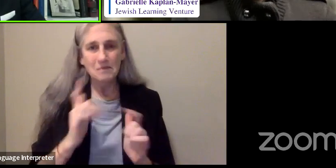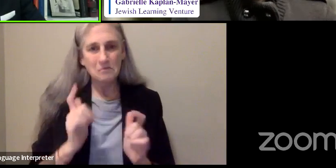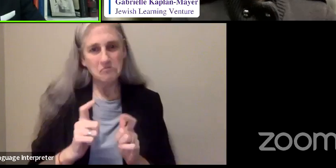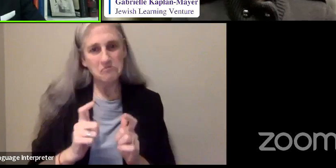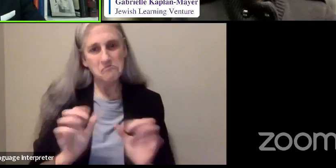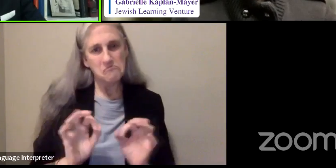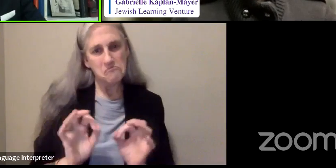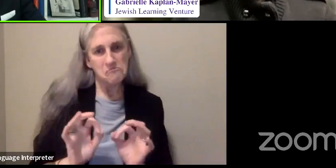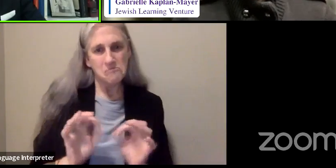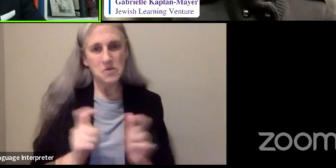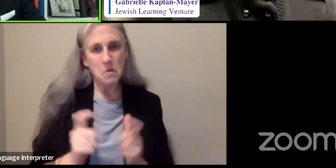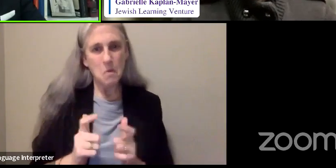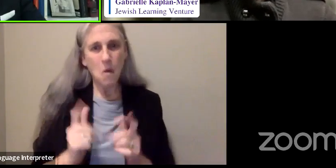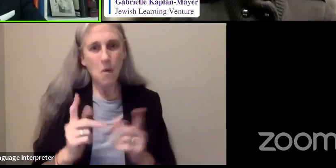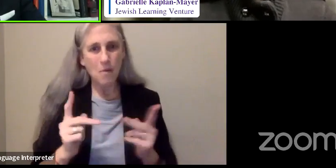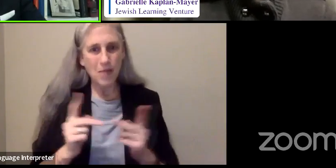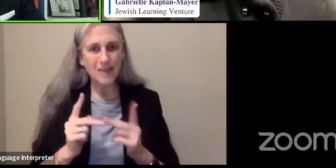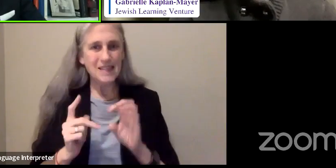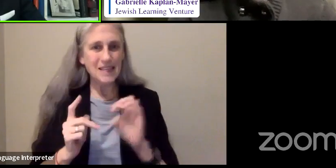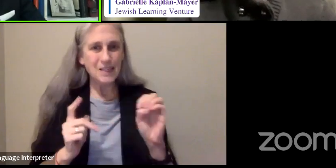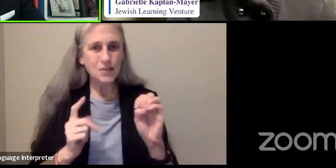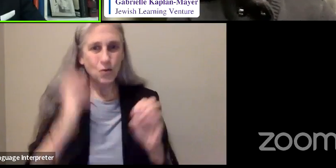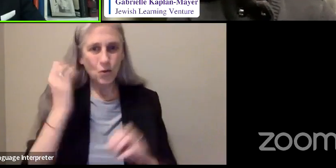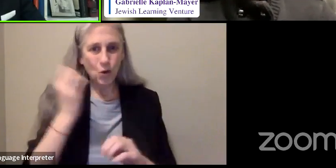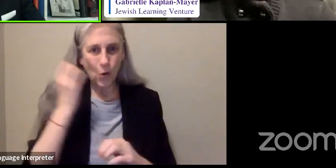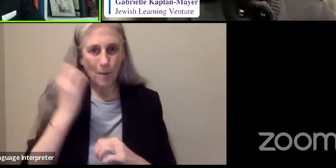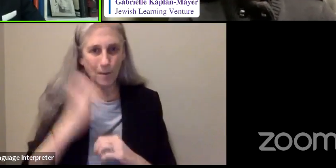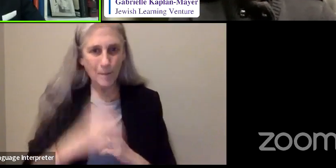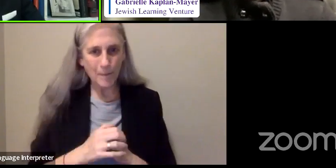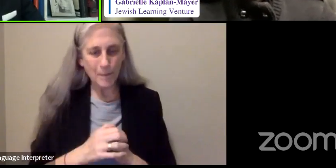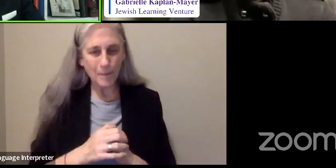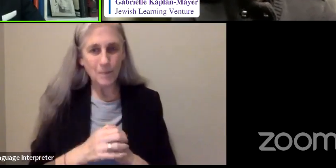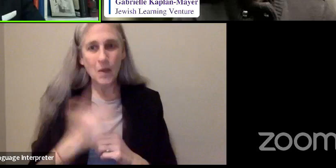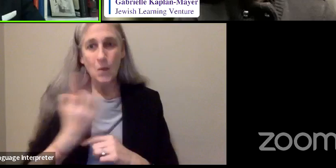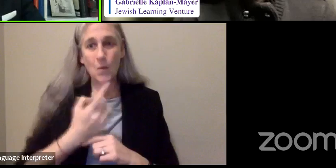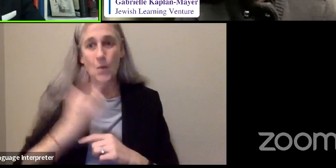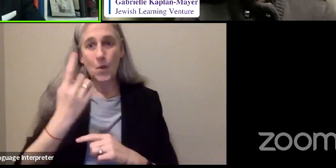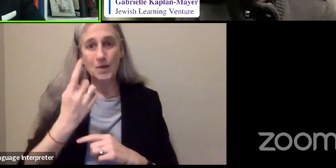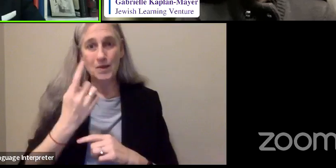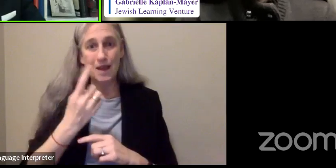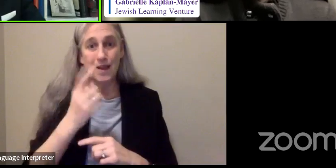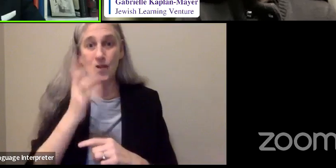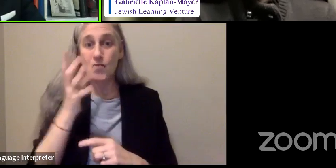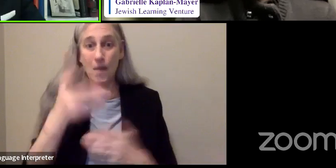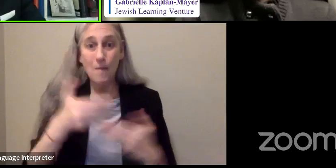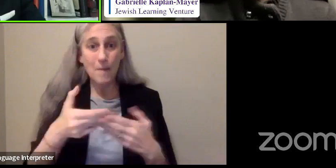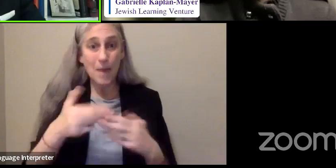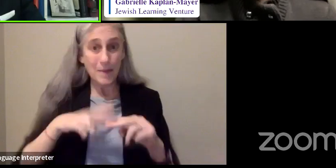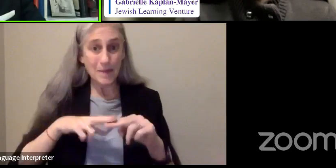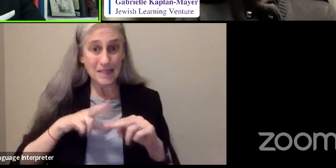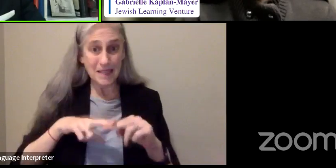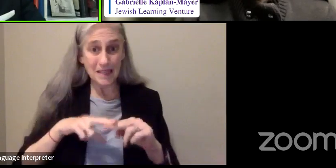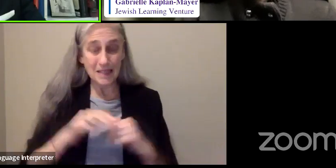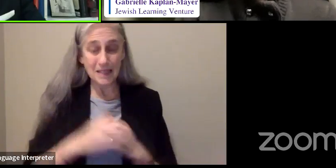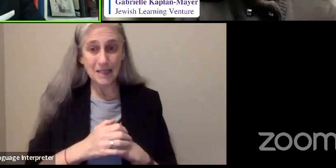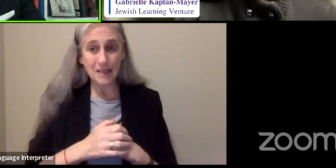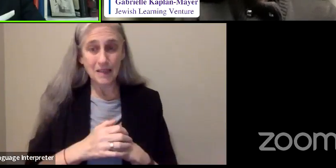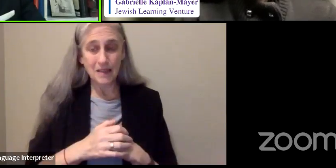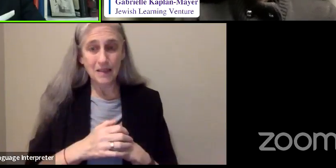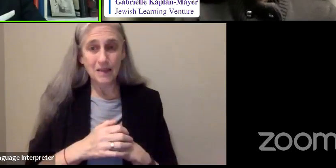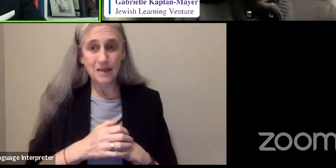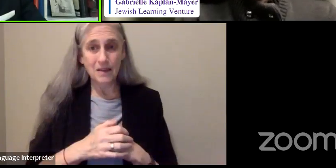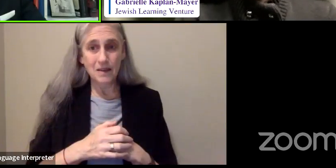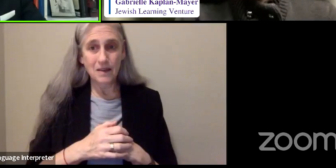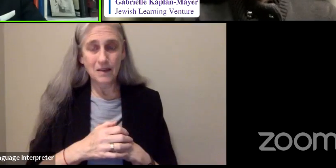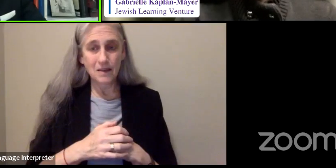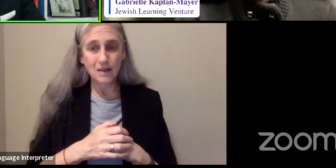Europe. And one day as she was babysitting, a spring from the